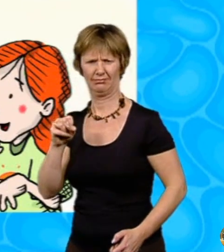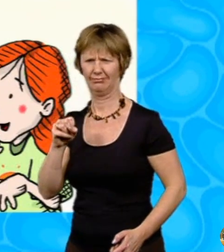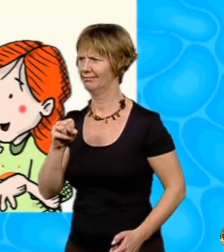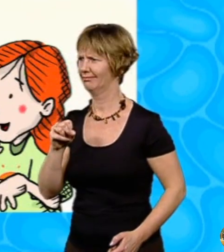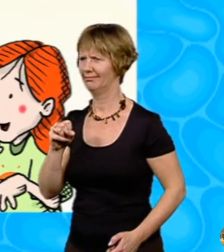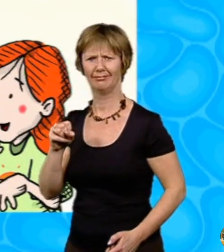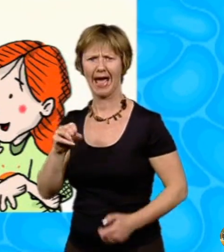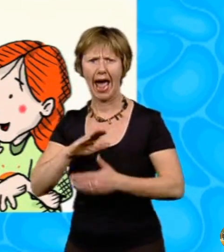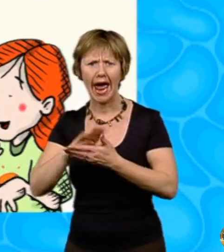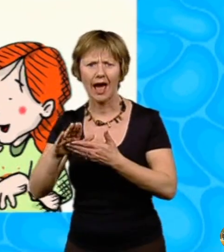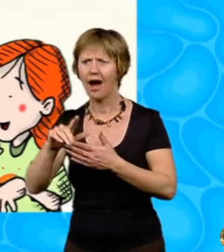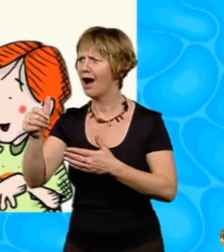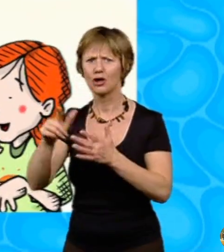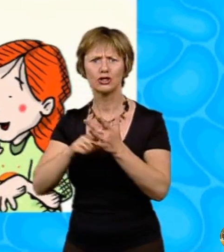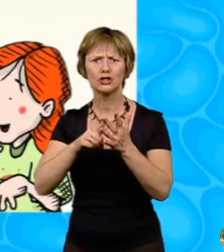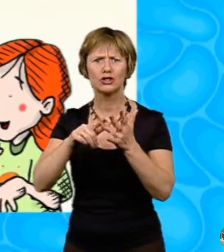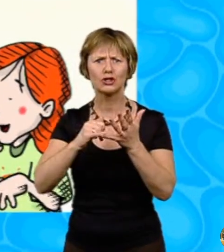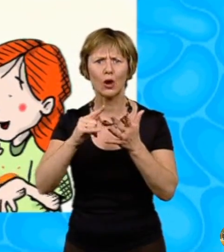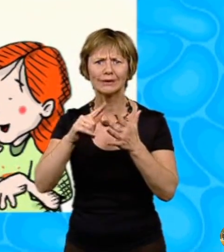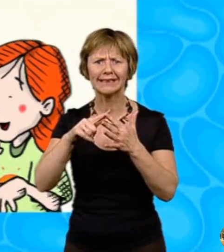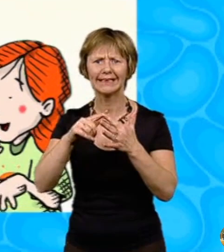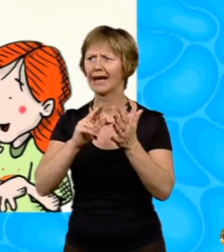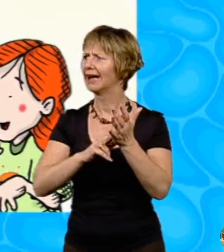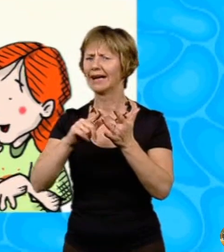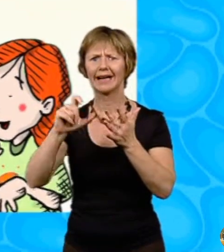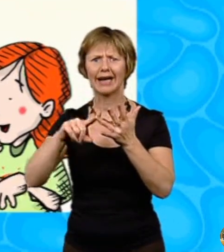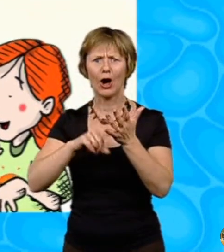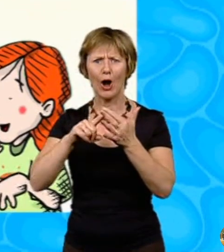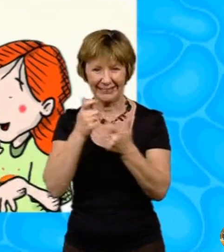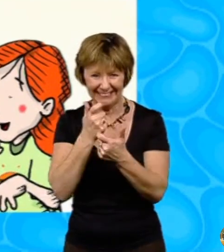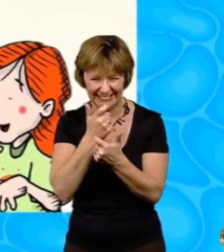Hannah and Josie and Nicole and all the others around me burst out laughing.